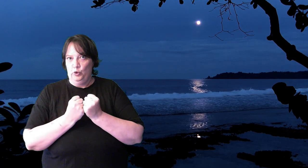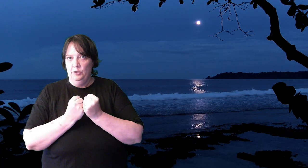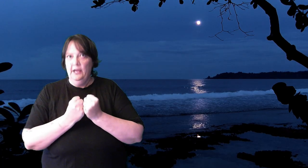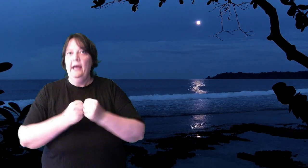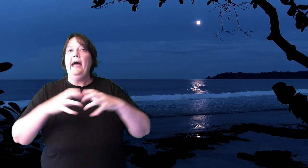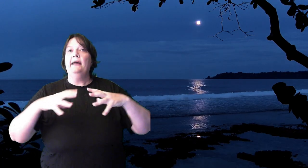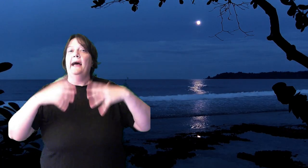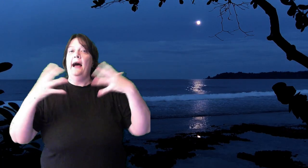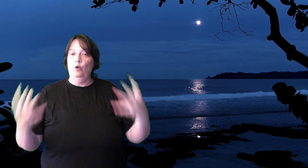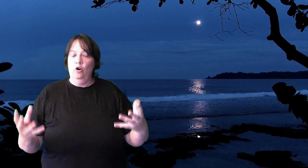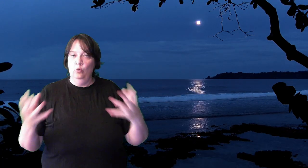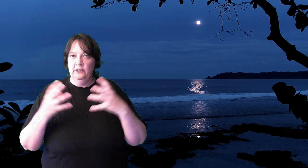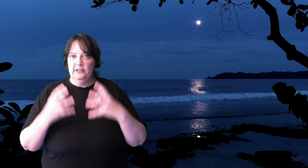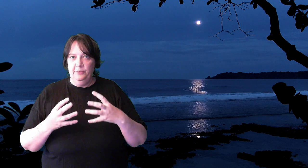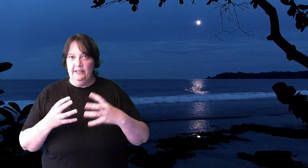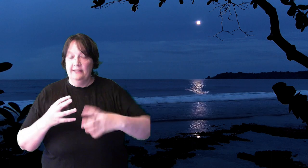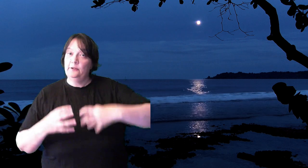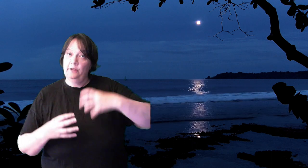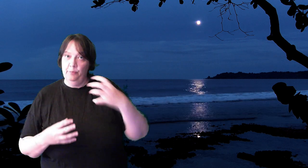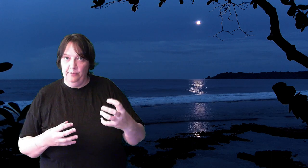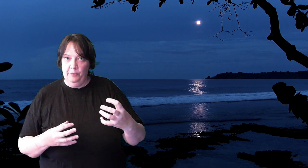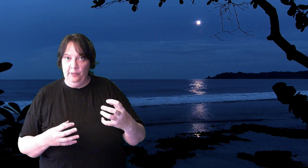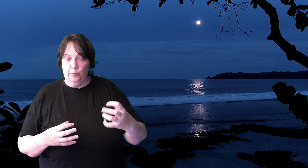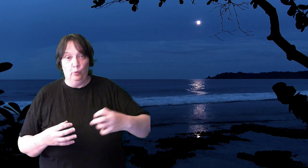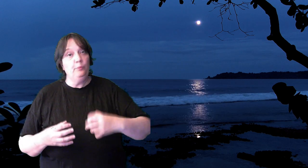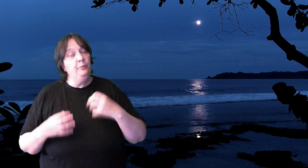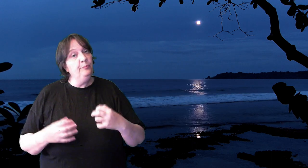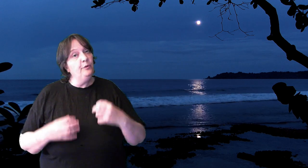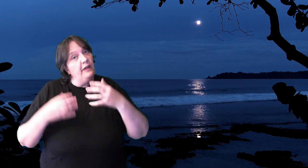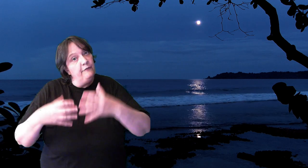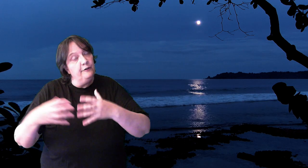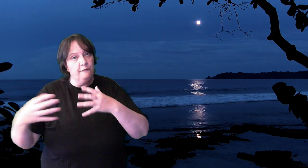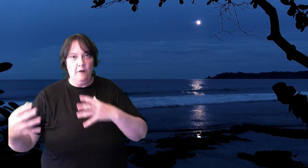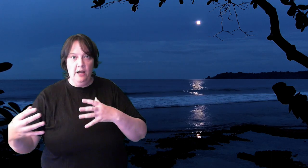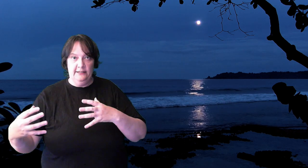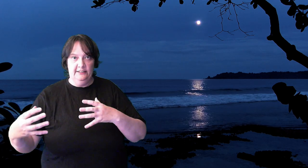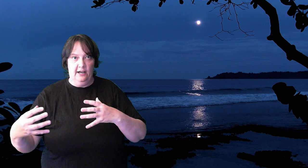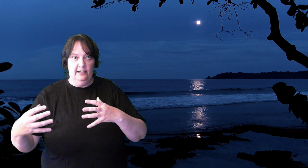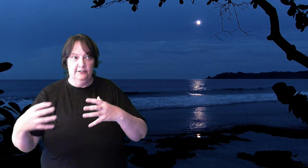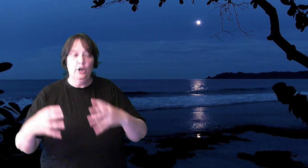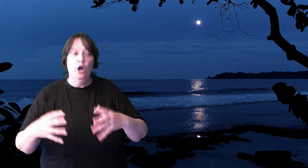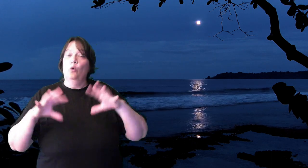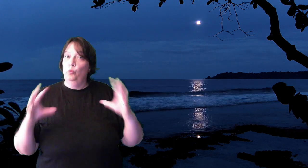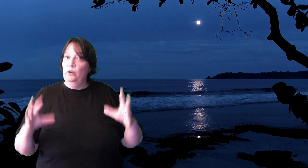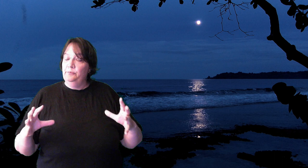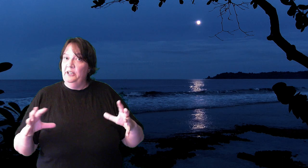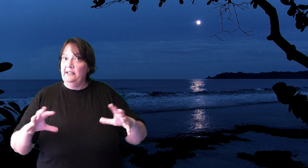and how long will it be until they bring people? Will people ever find these islands or will it be that